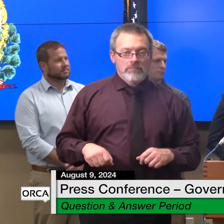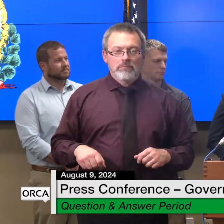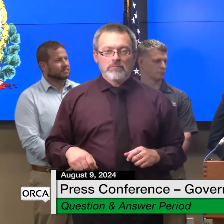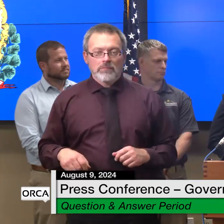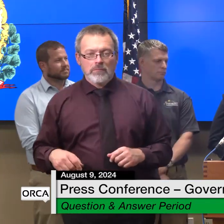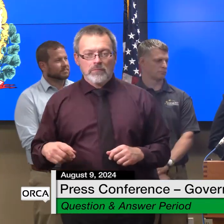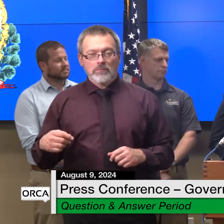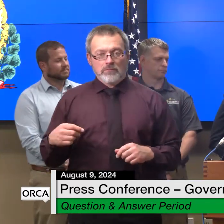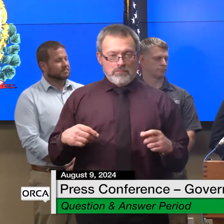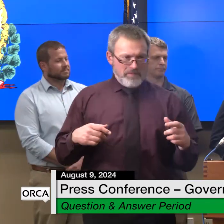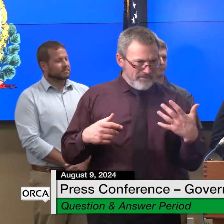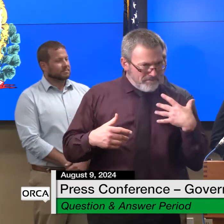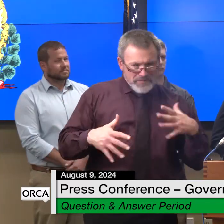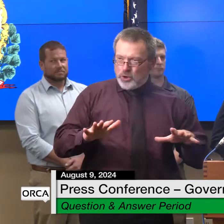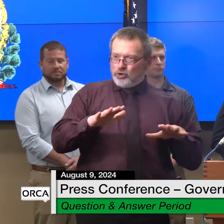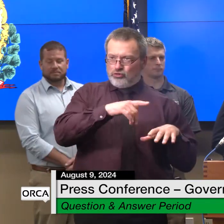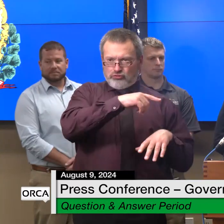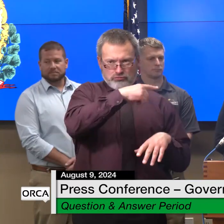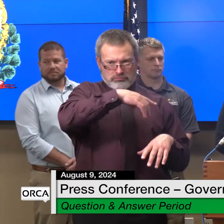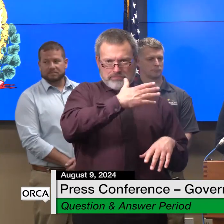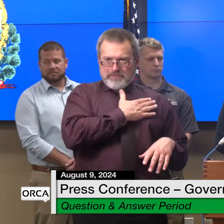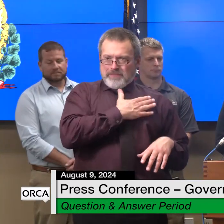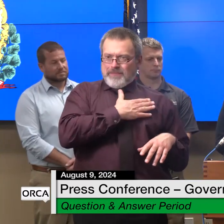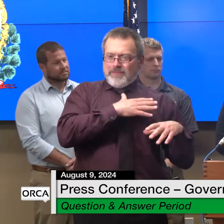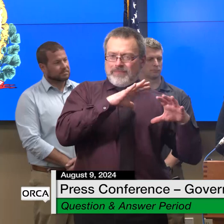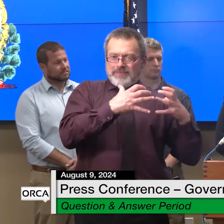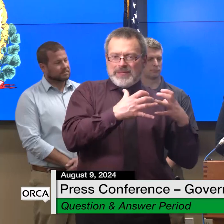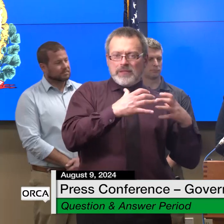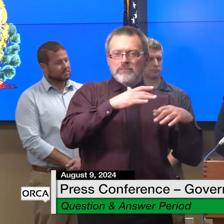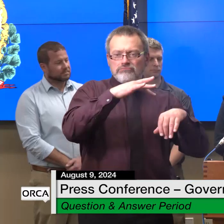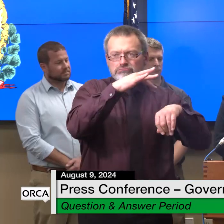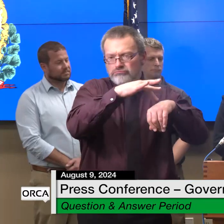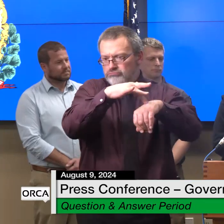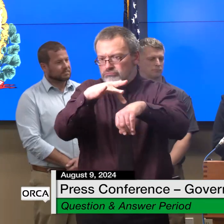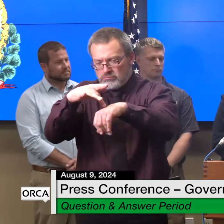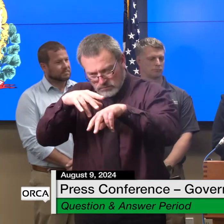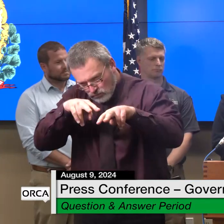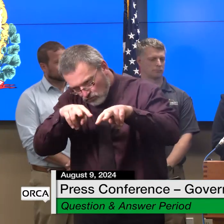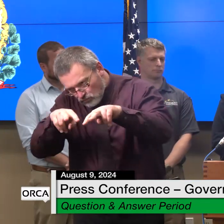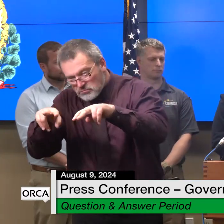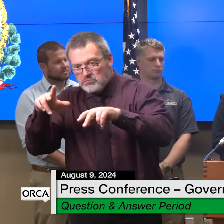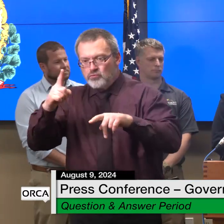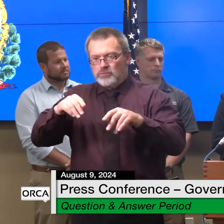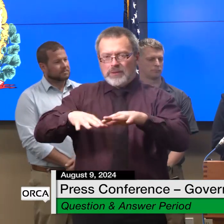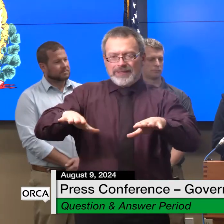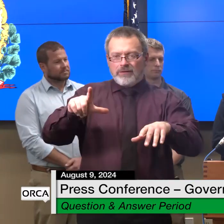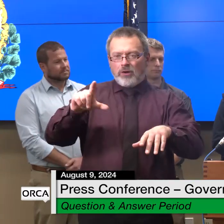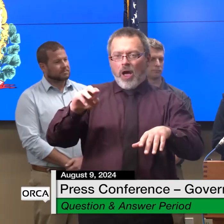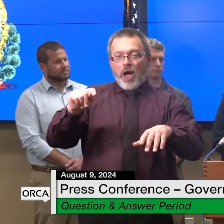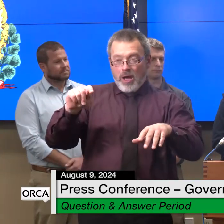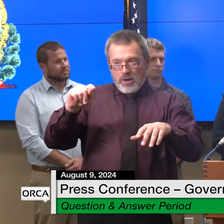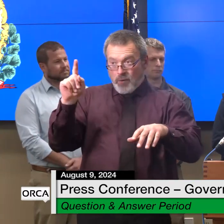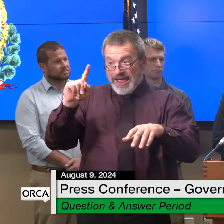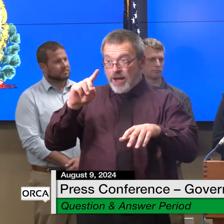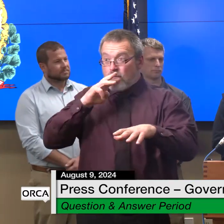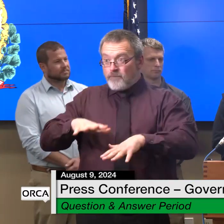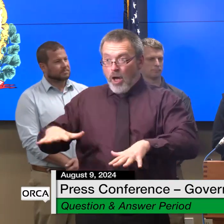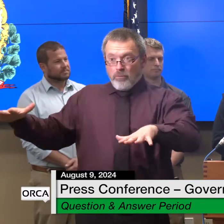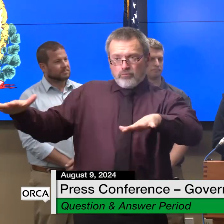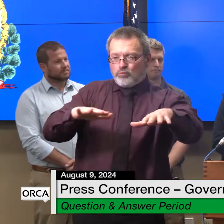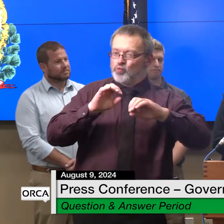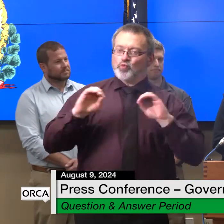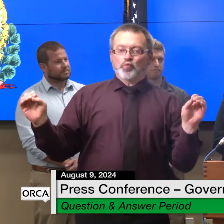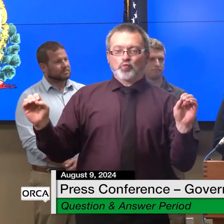the conditions of those lots we'll ensure that they're out of the flood plain and high and dry